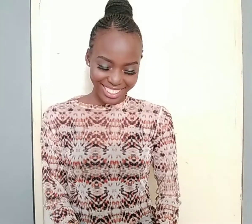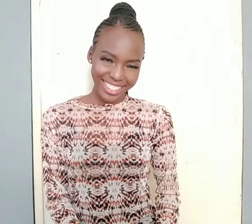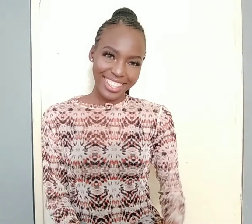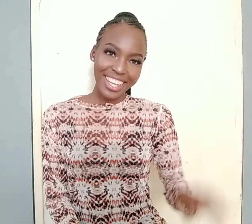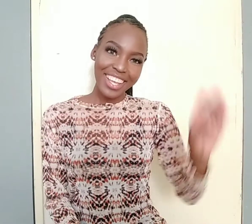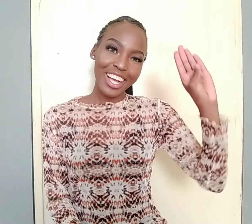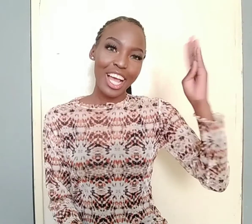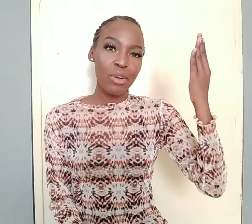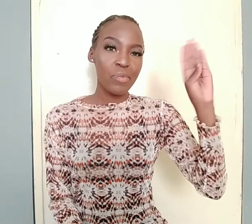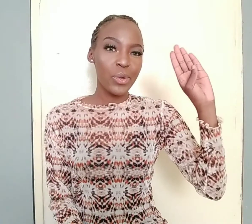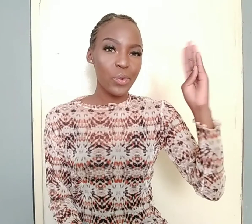Color Blue.